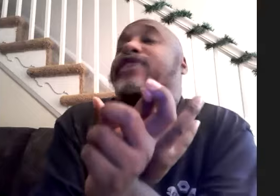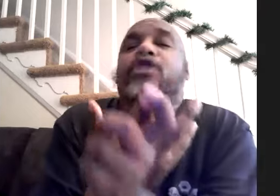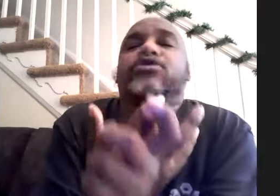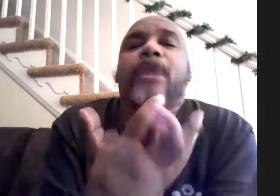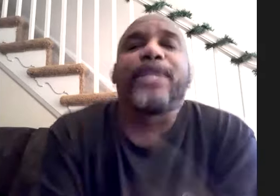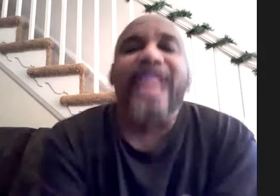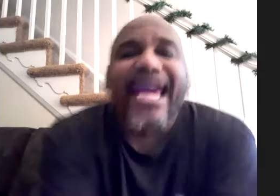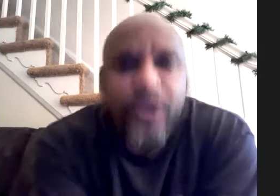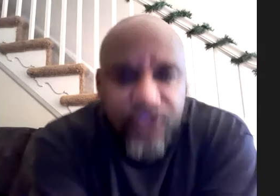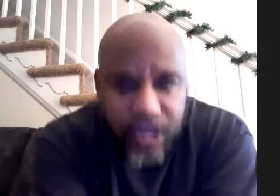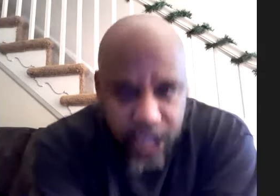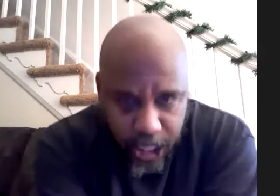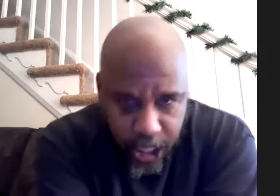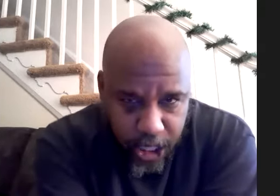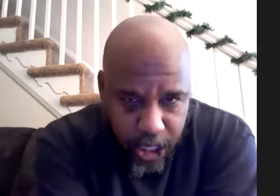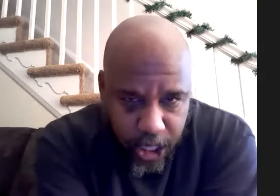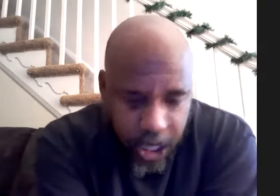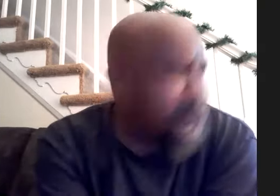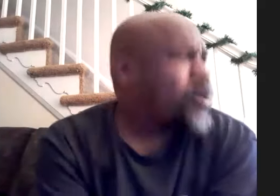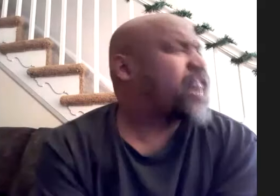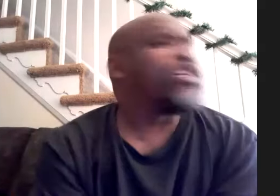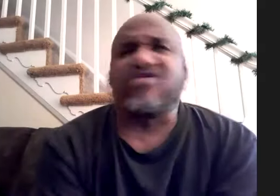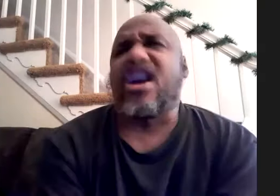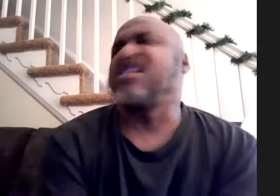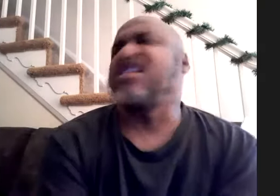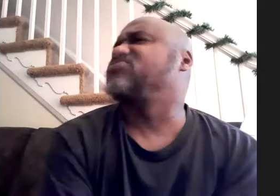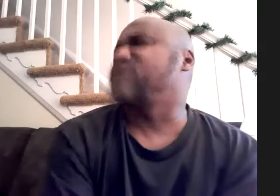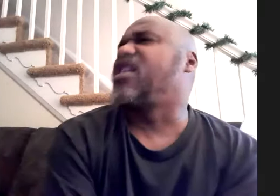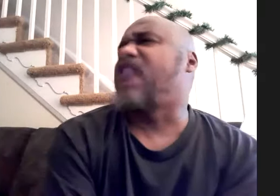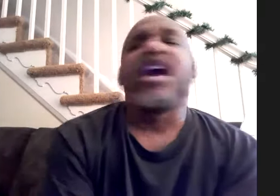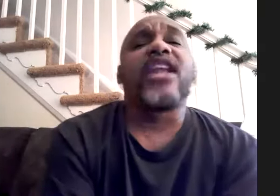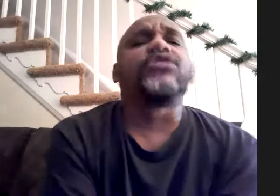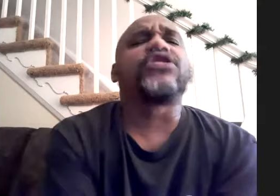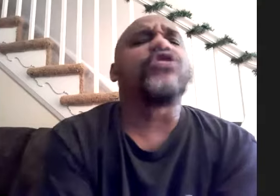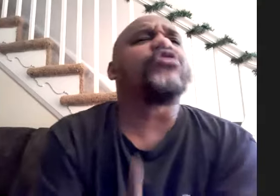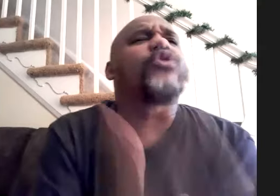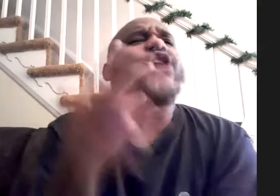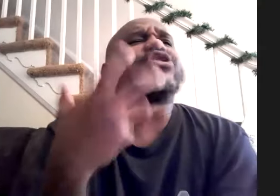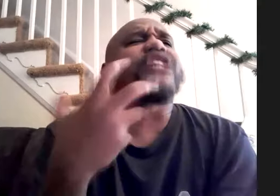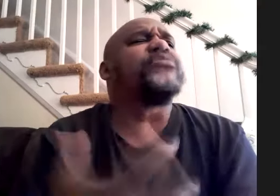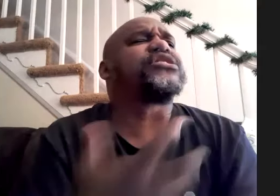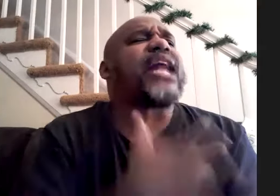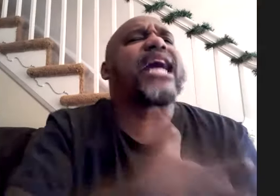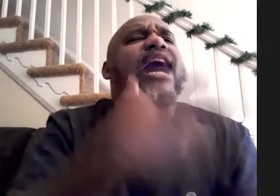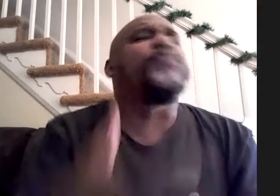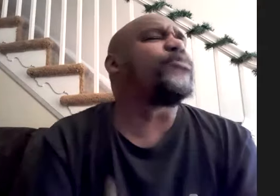those play it musically and i'm like okay all right and that was those those are watershed moments that i got with people